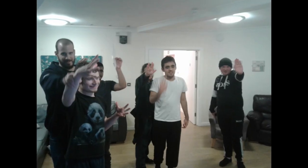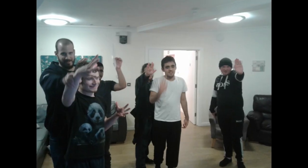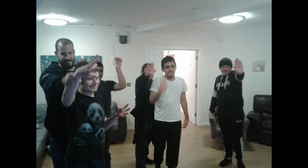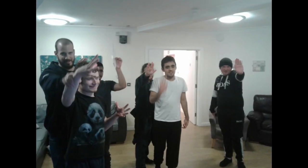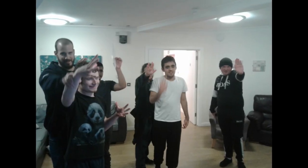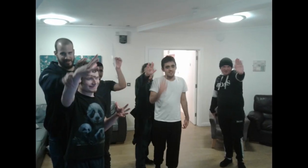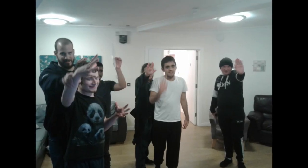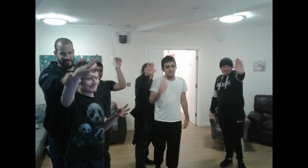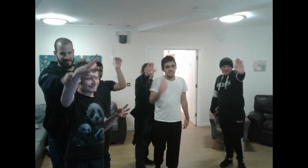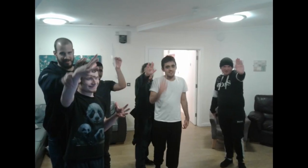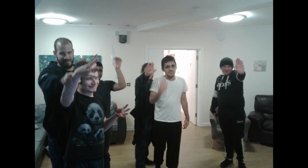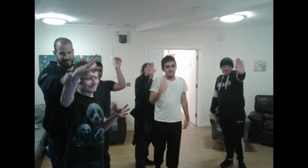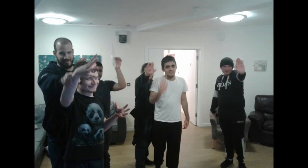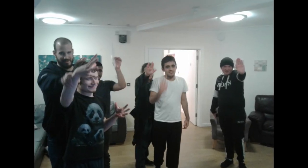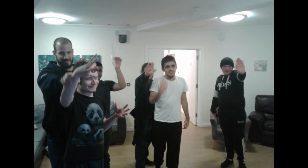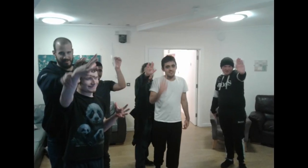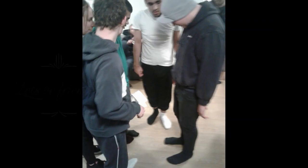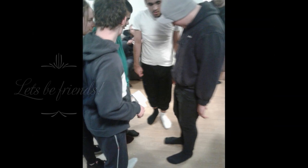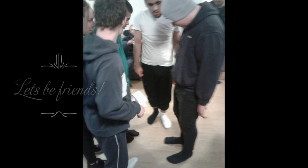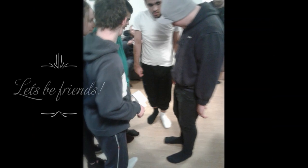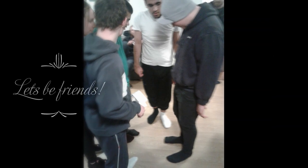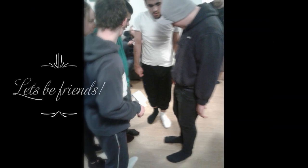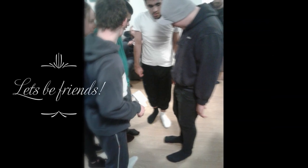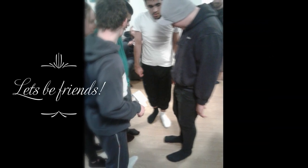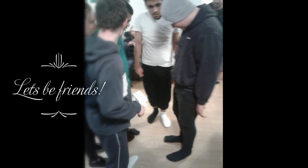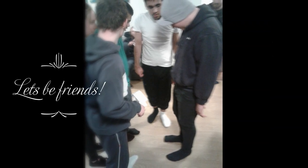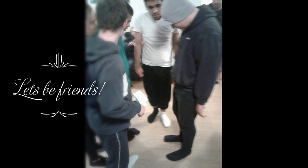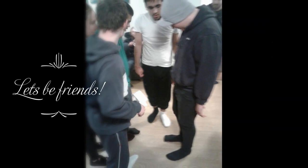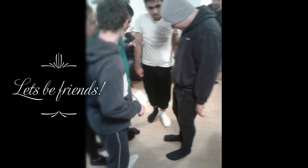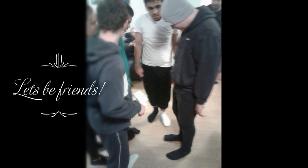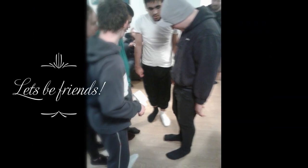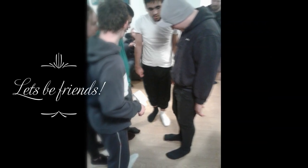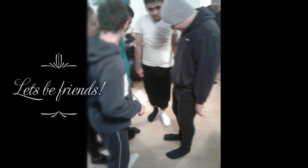now let's be friends